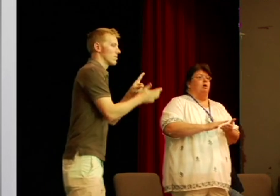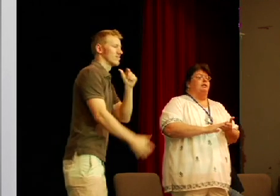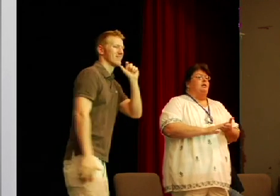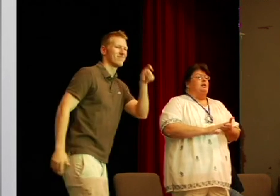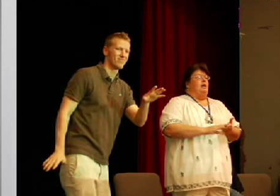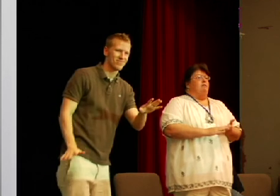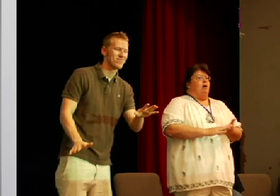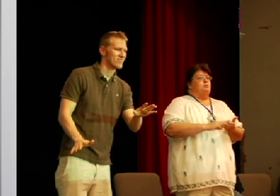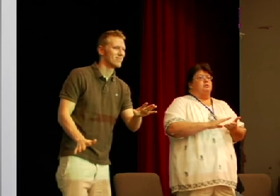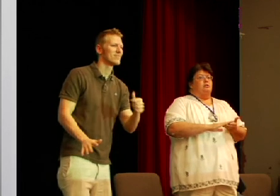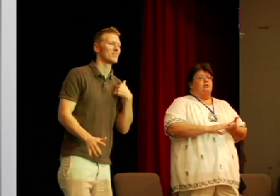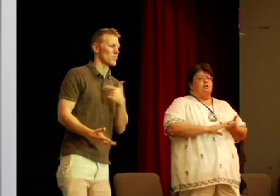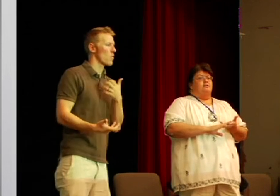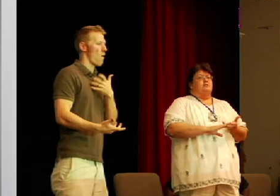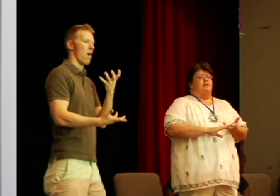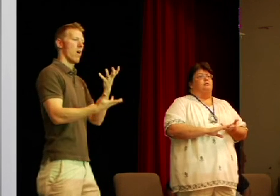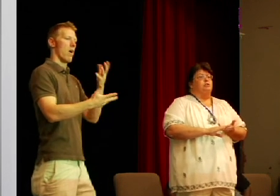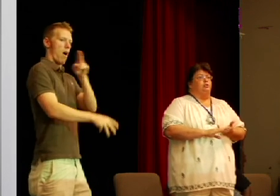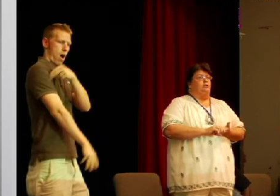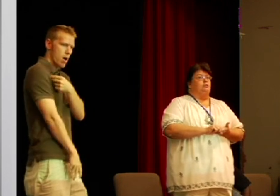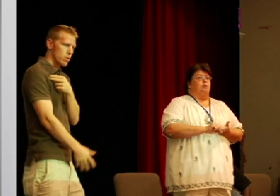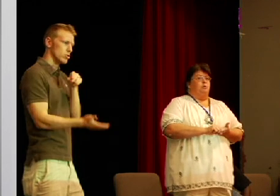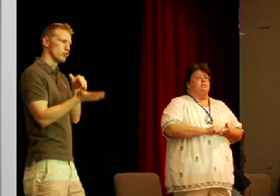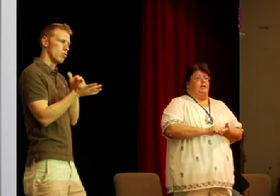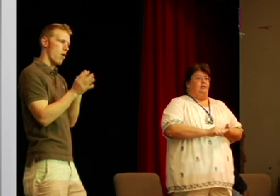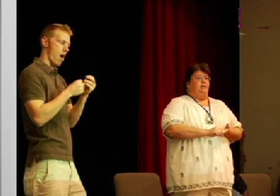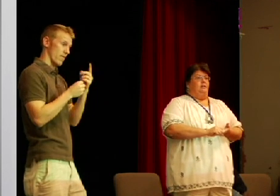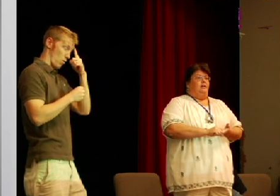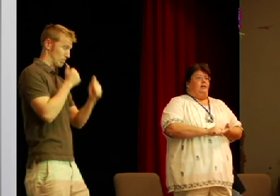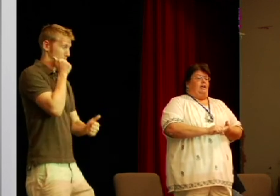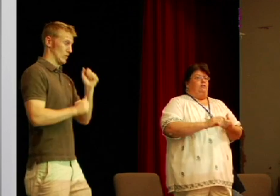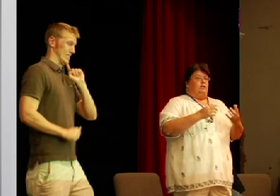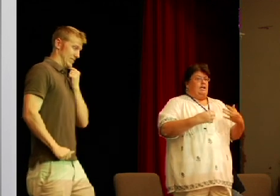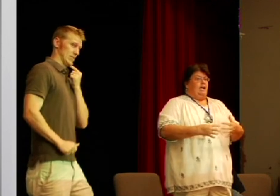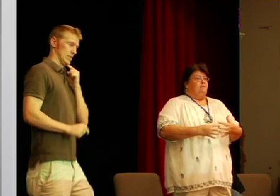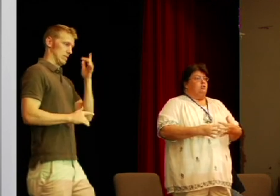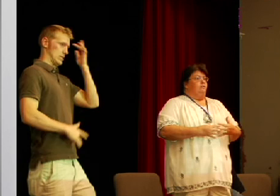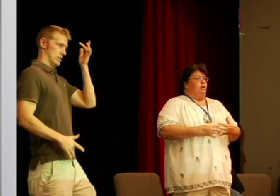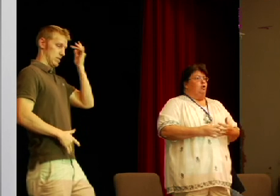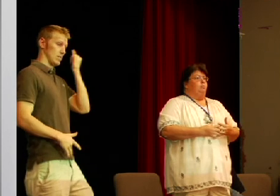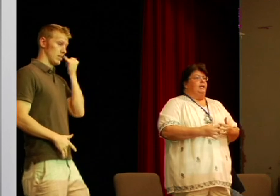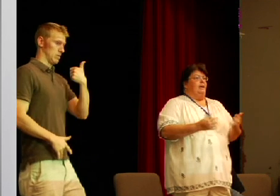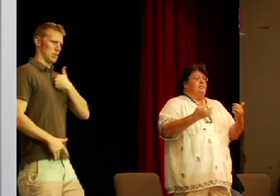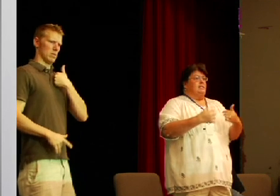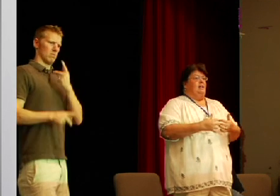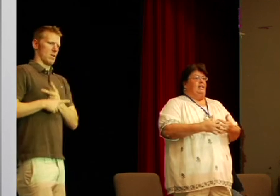want to have the hospitals and the doctor's offices available to treat those that are most sick if you could take care of yourself at home again this is kind of